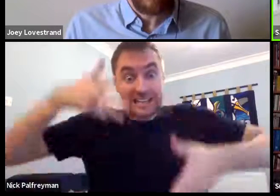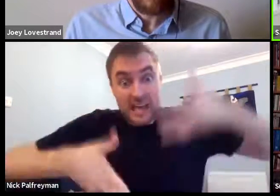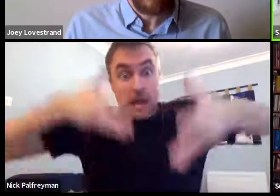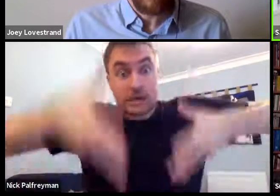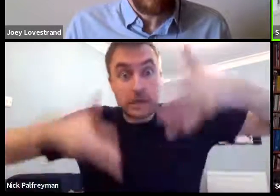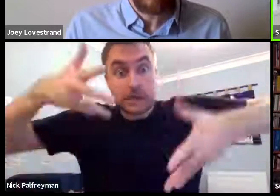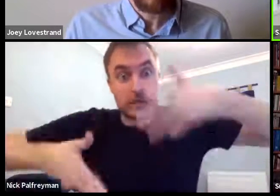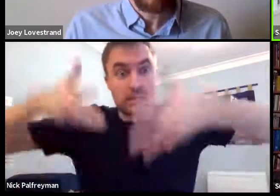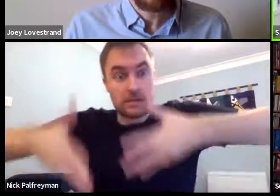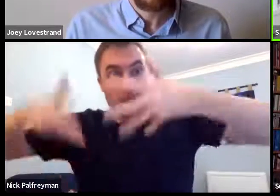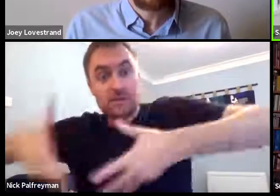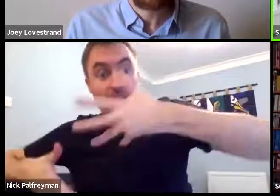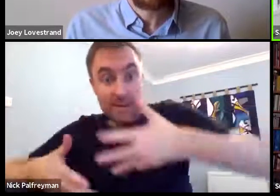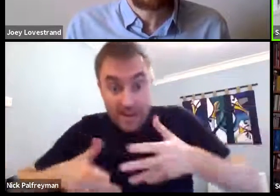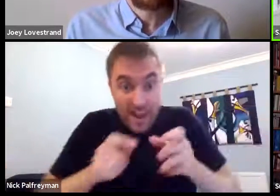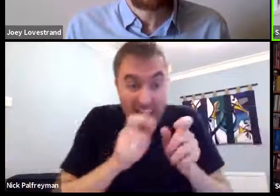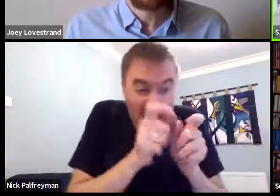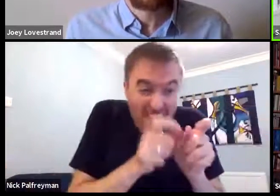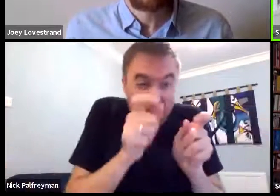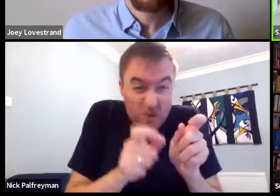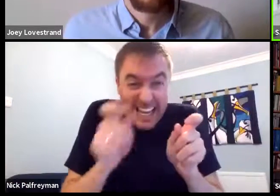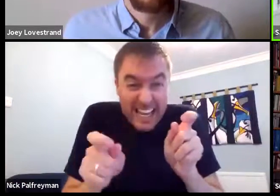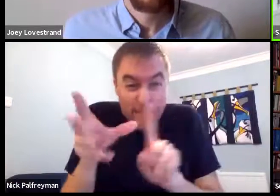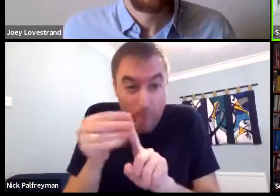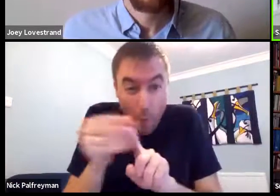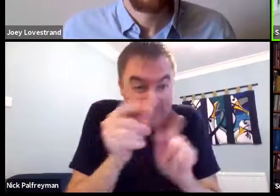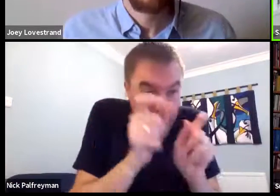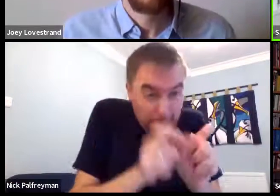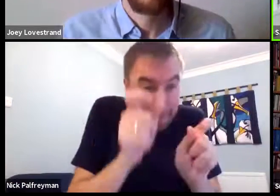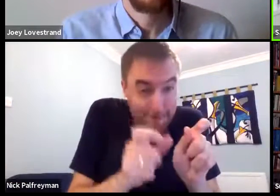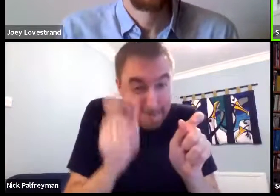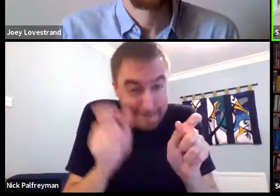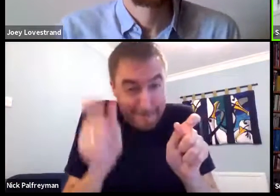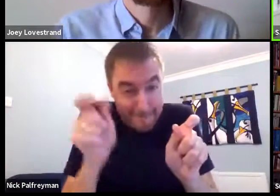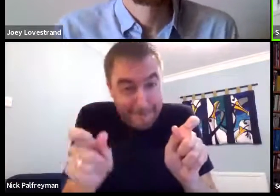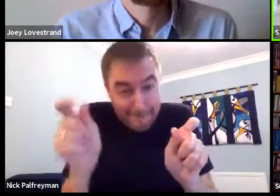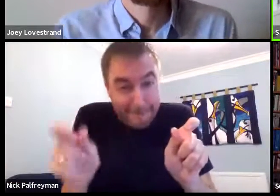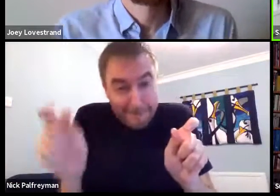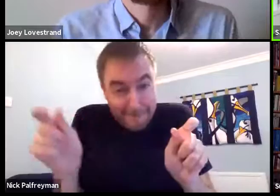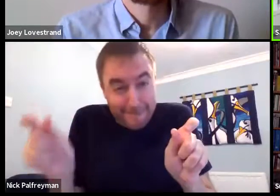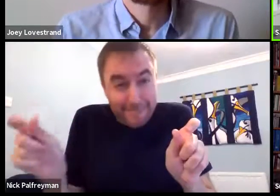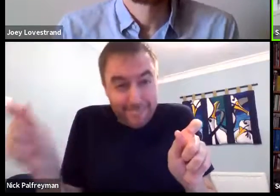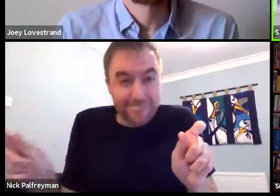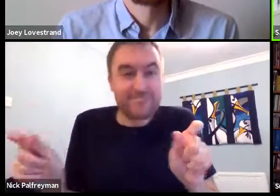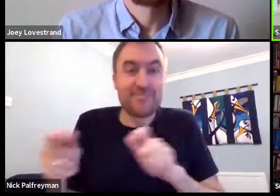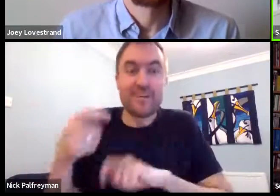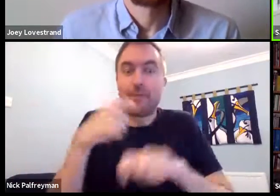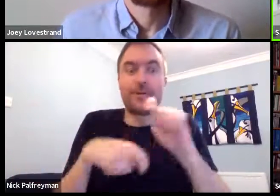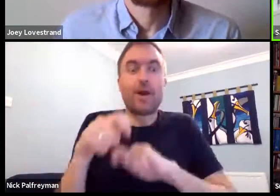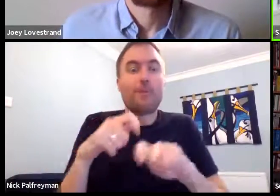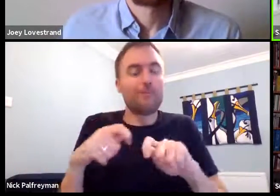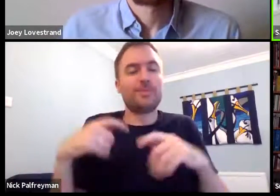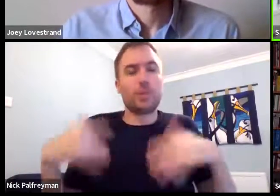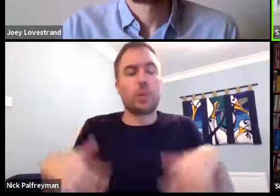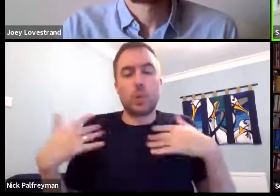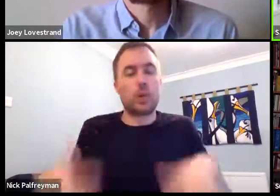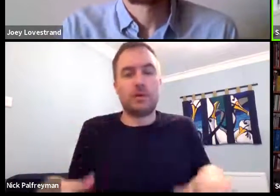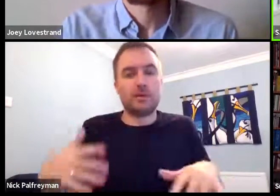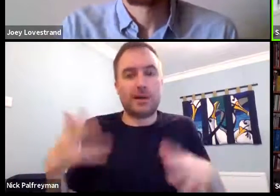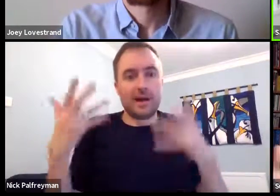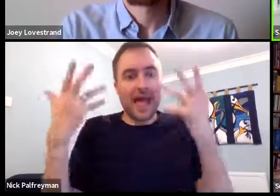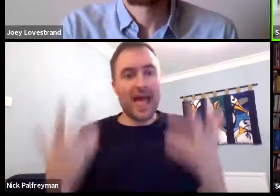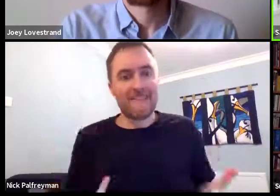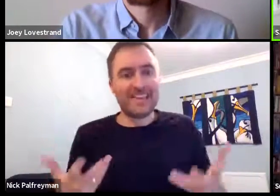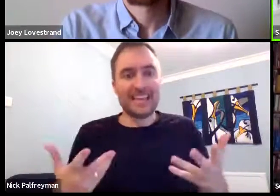way. And if you try to do that with SIBI, using a sign system and having different signs for each morpheme,